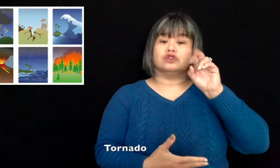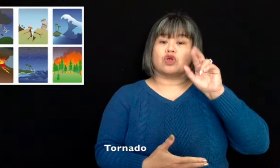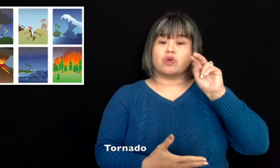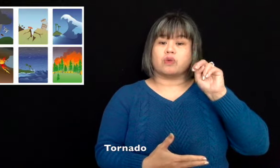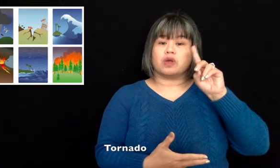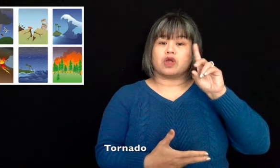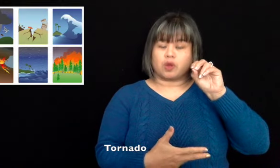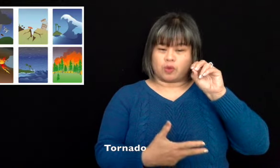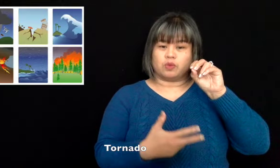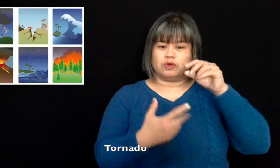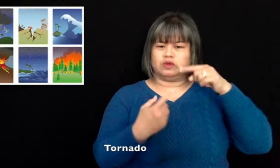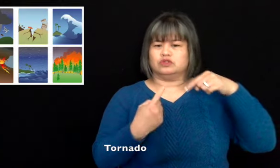Tornado